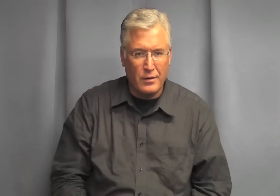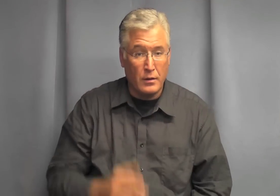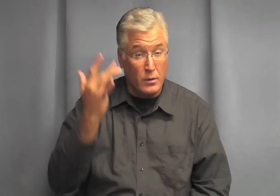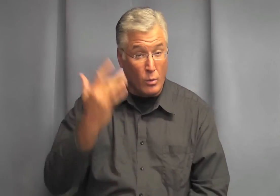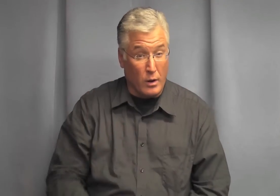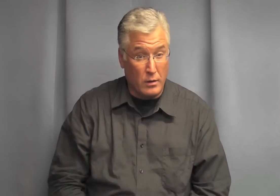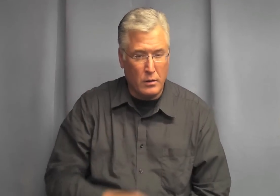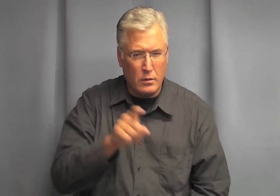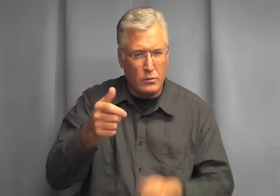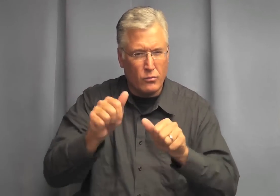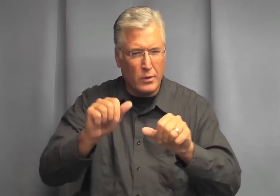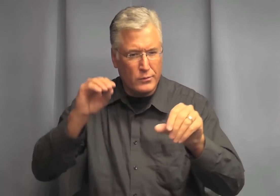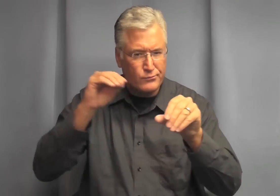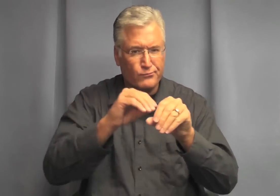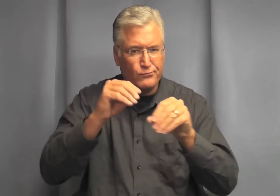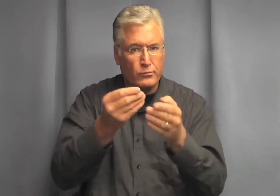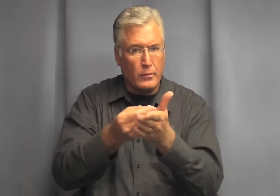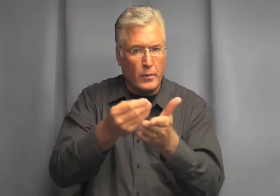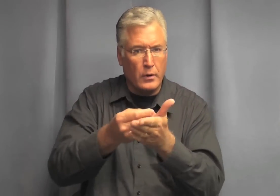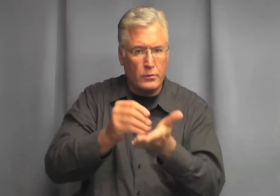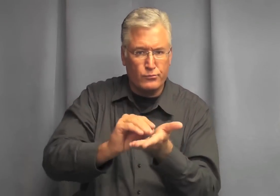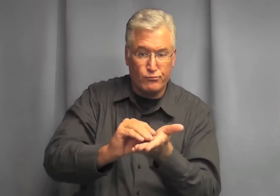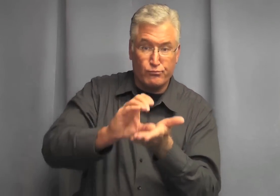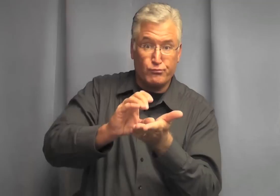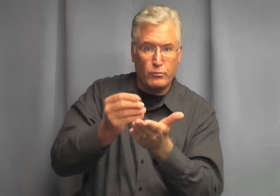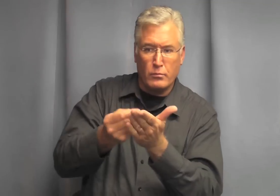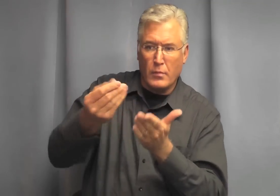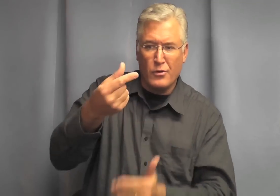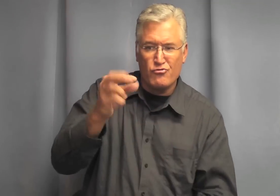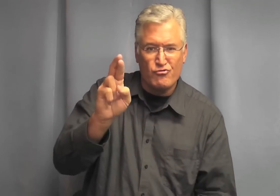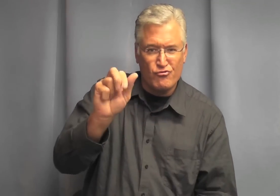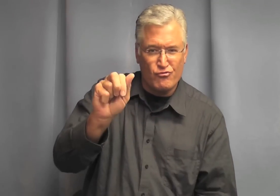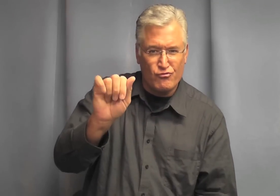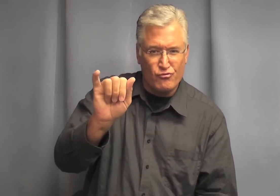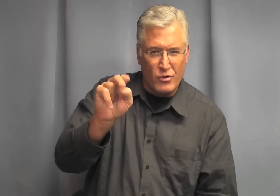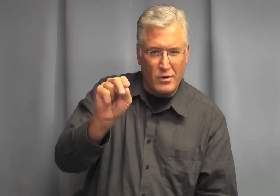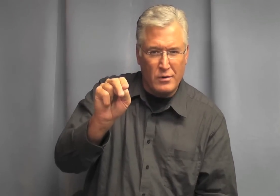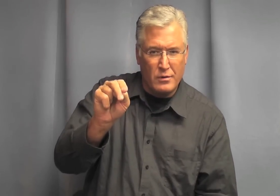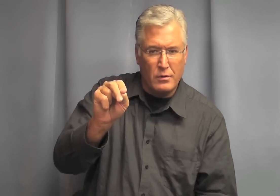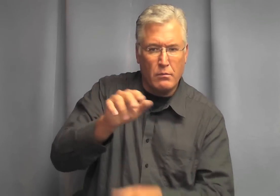rebuilding of the walls why because they wanted to amass a fortune for themselves and grain